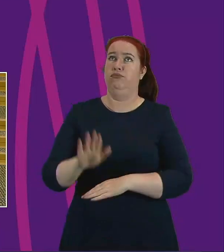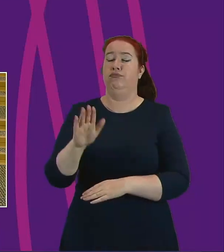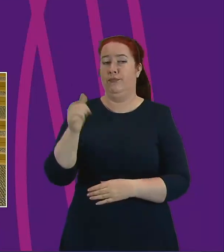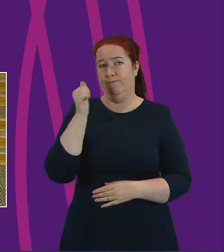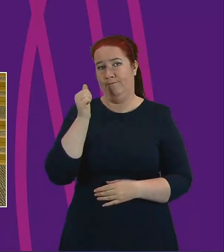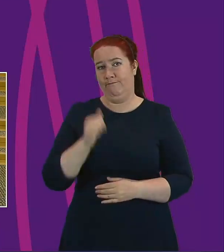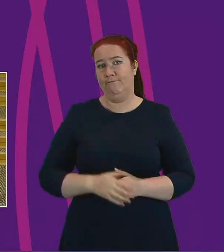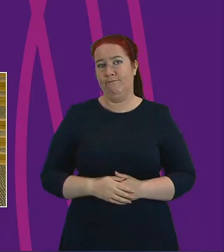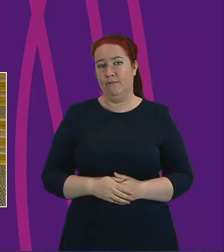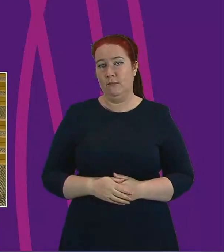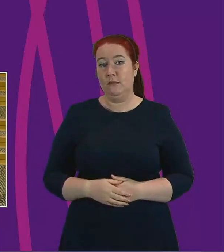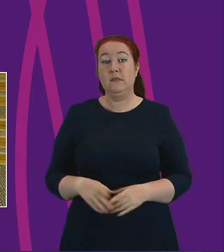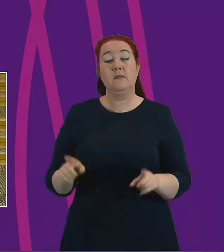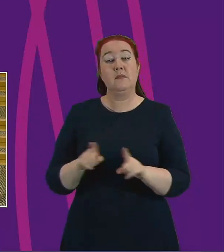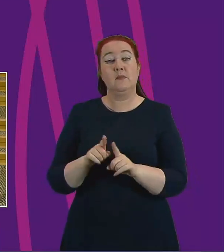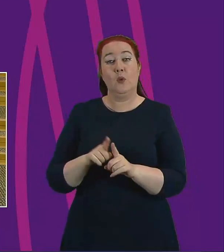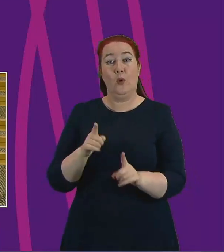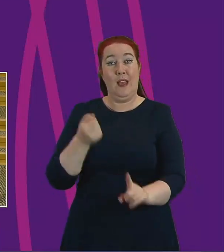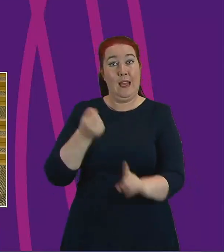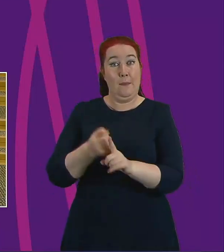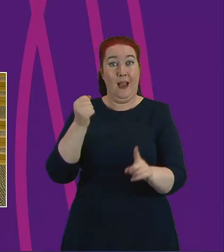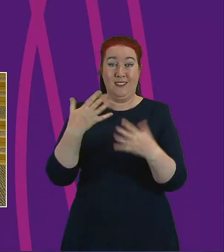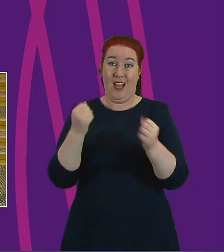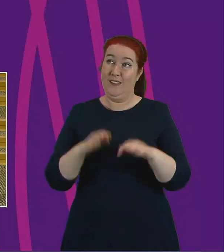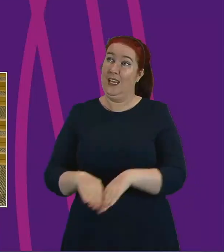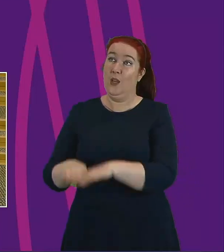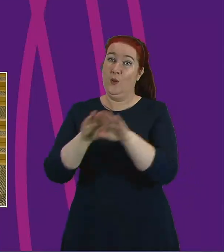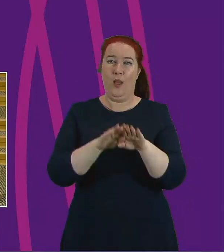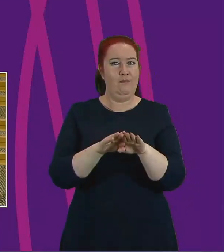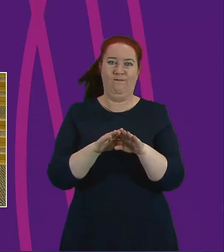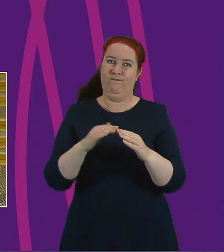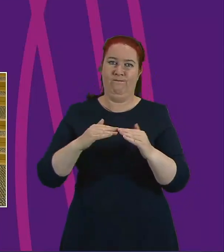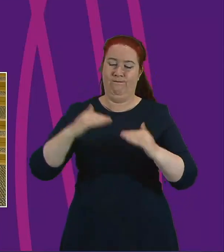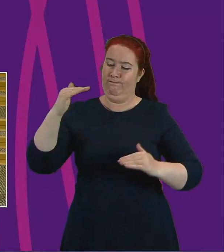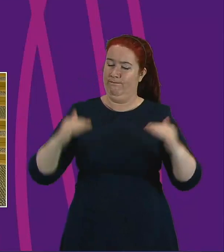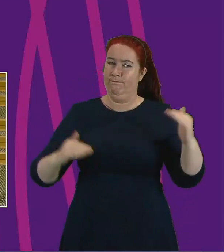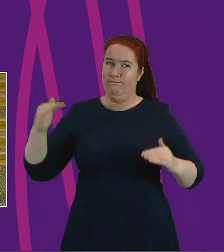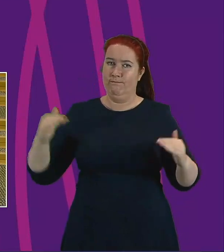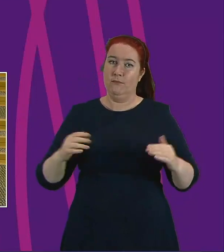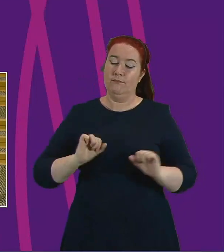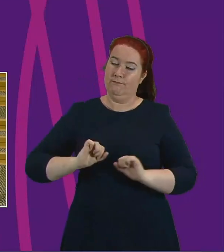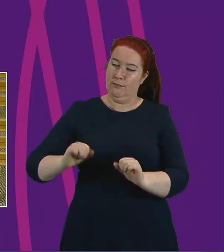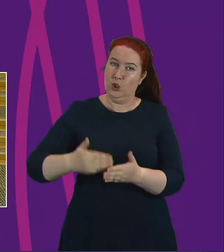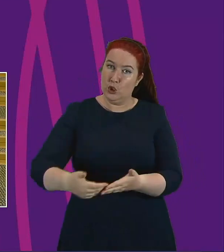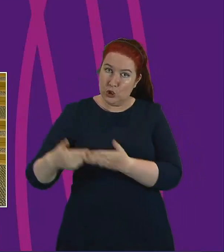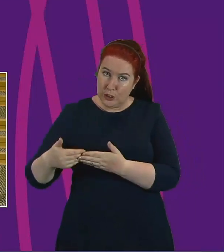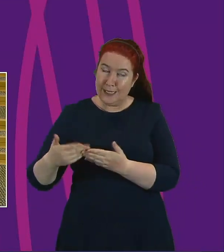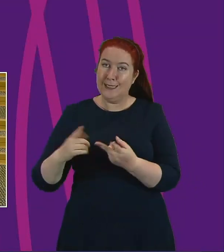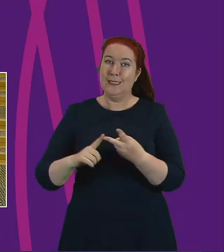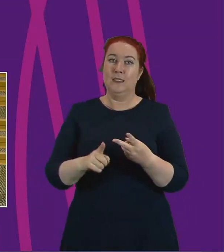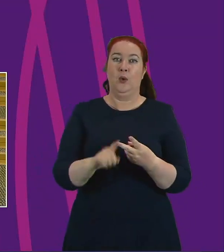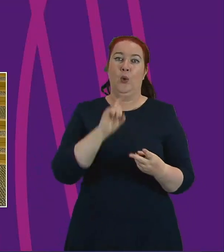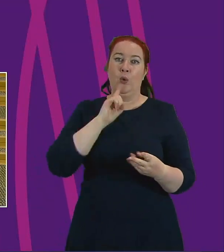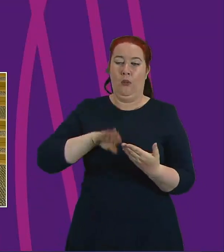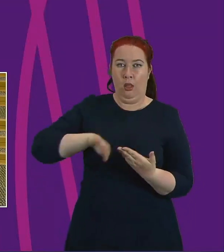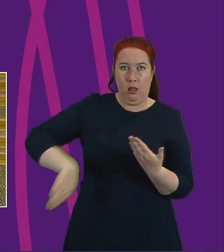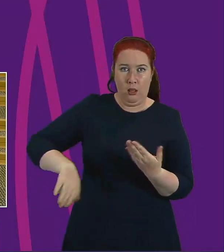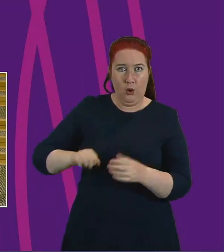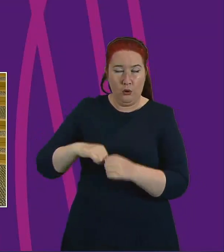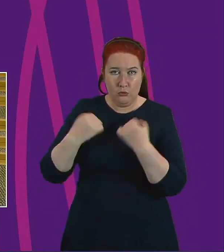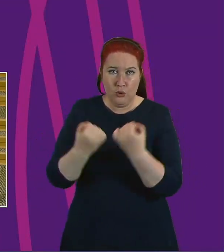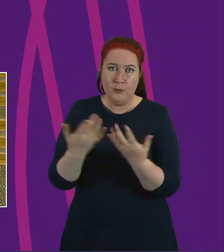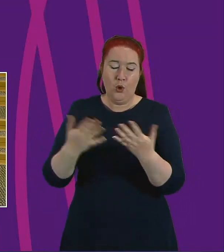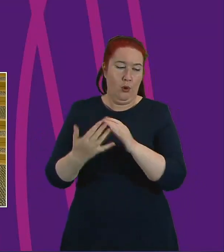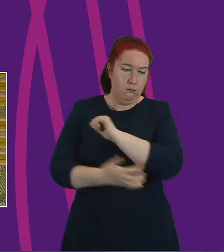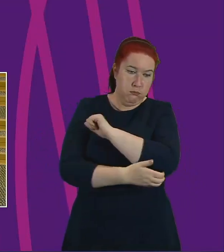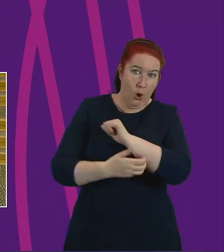case those impacts have not been felt equally with those shielding those that are marginalized those living in poverty and experiencing disadvantage